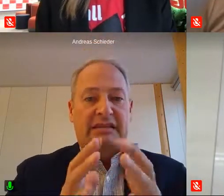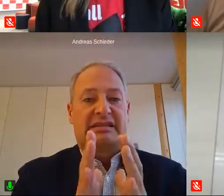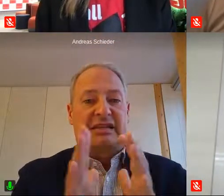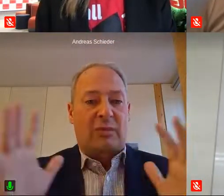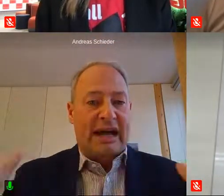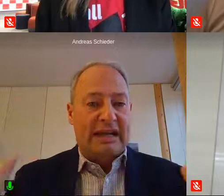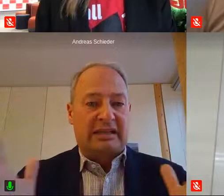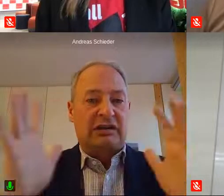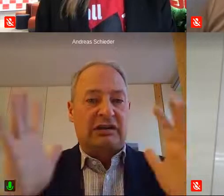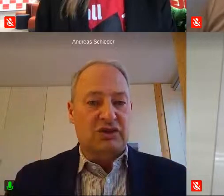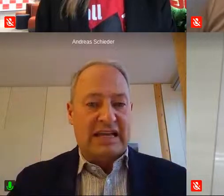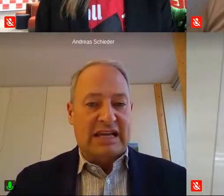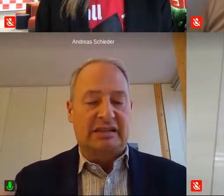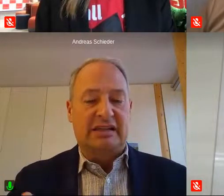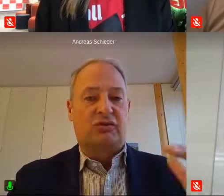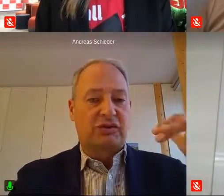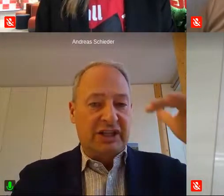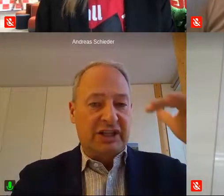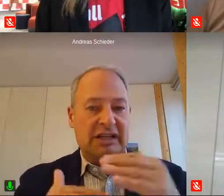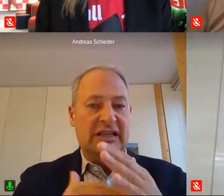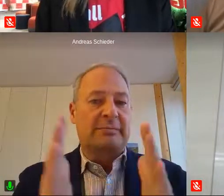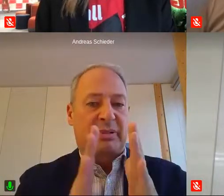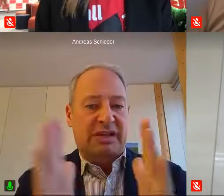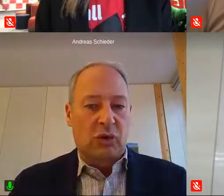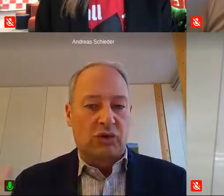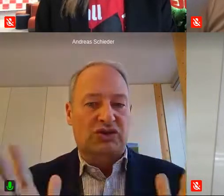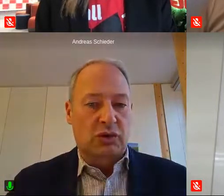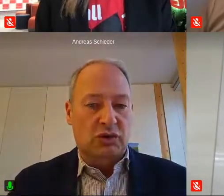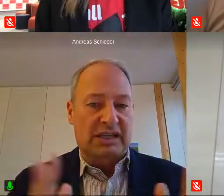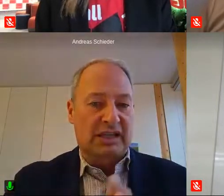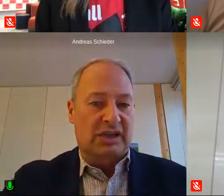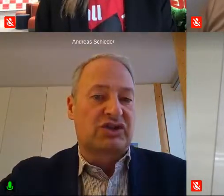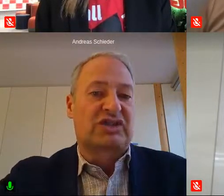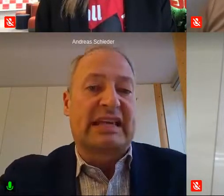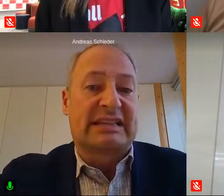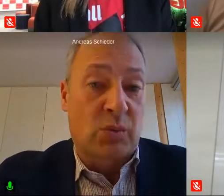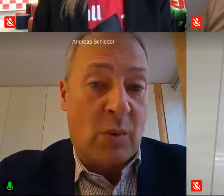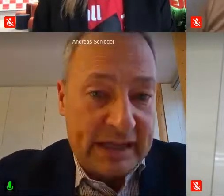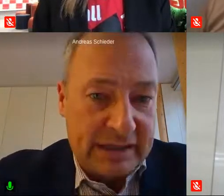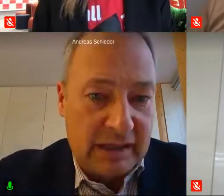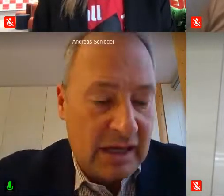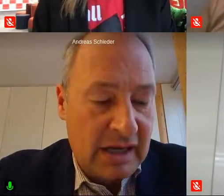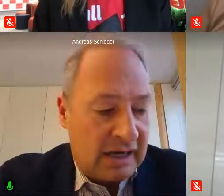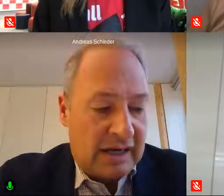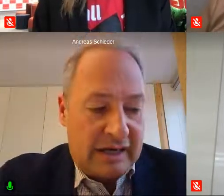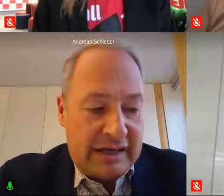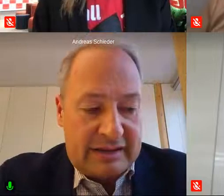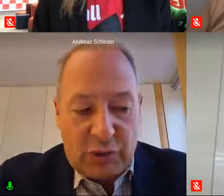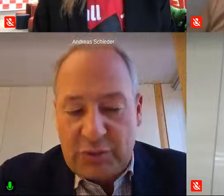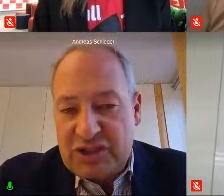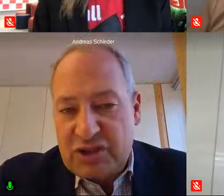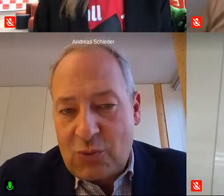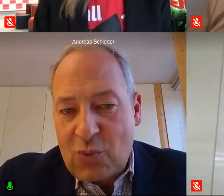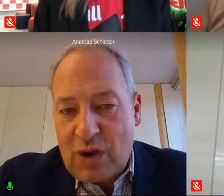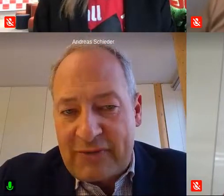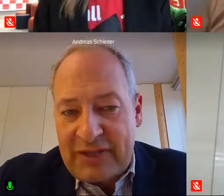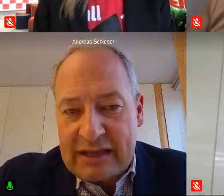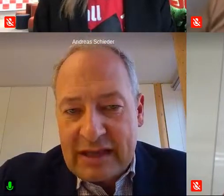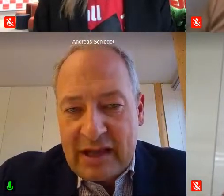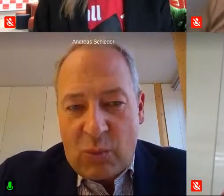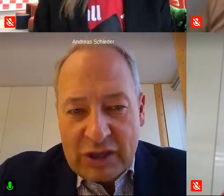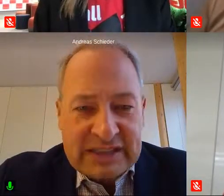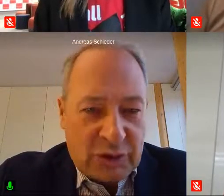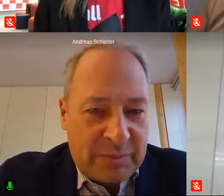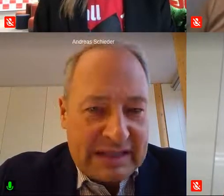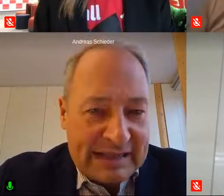this divide in our society regionally, but also socially gets wider at the moment. So I